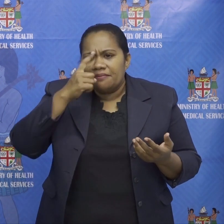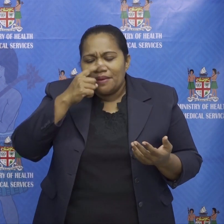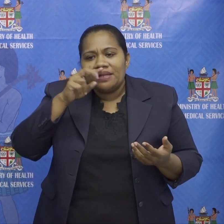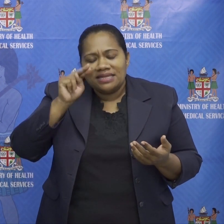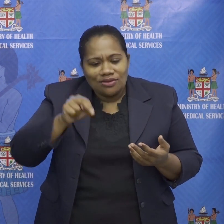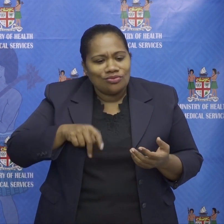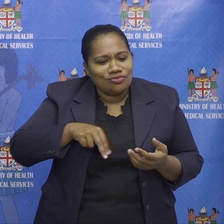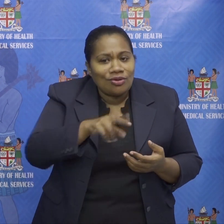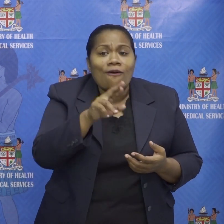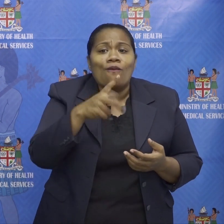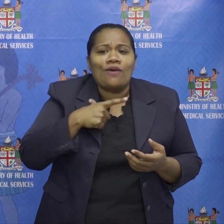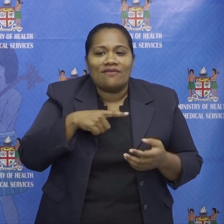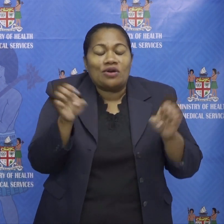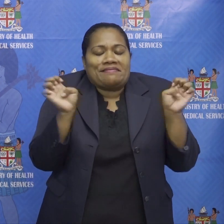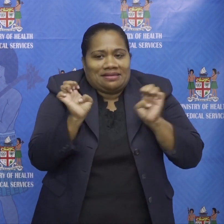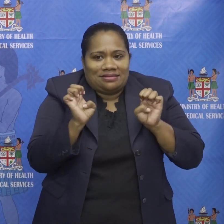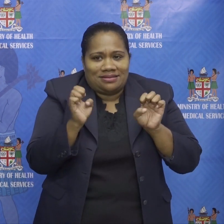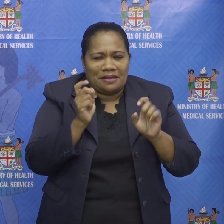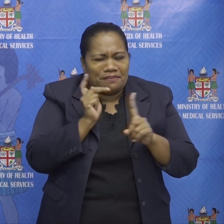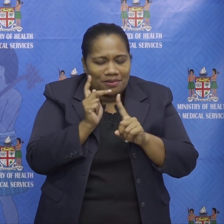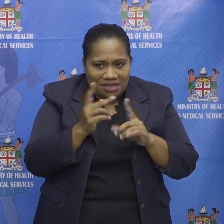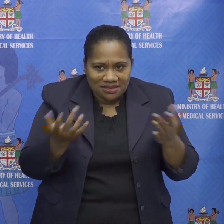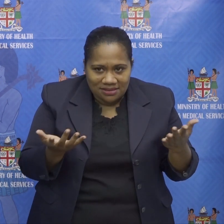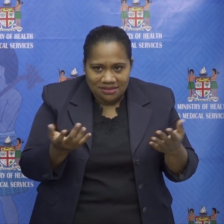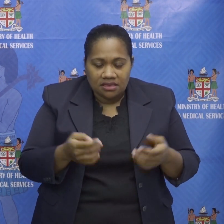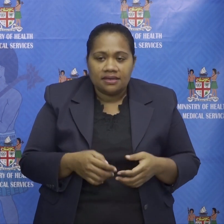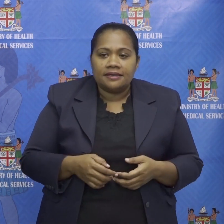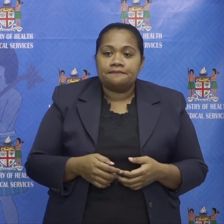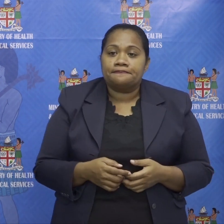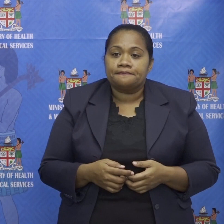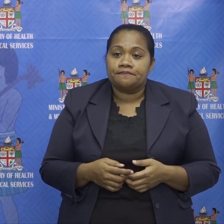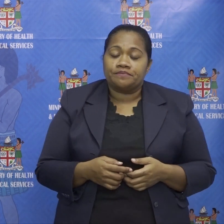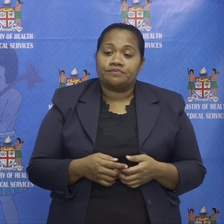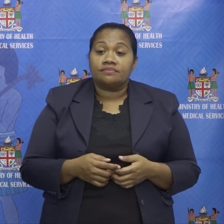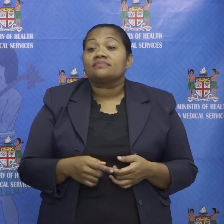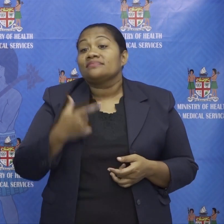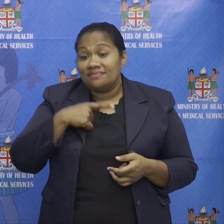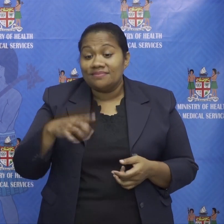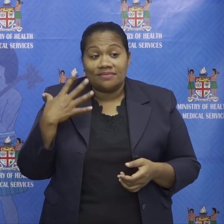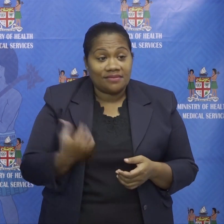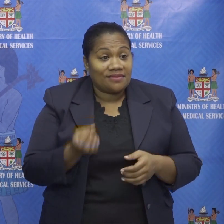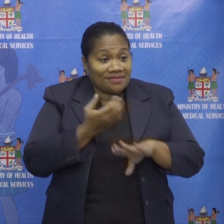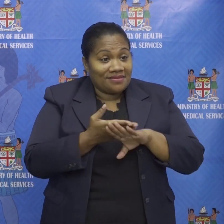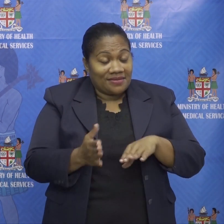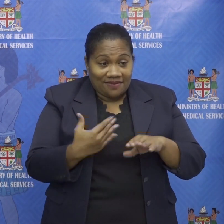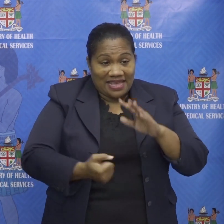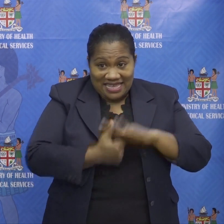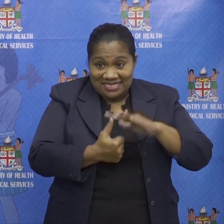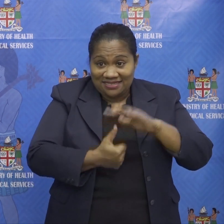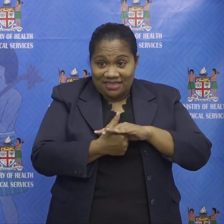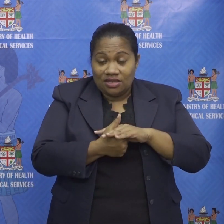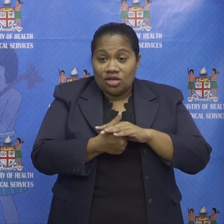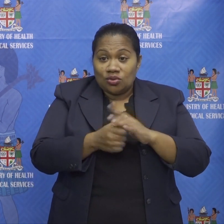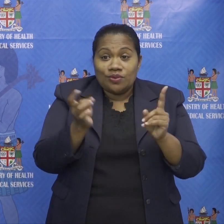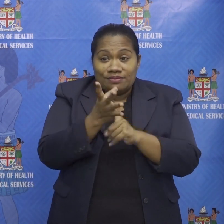medical emergency so it's because we have to nuance access to essential items with stopping the